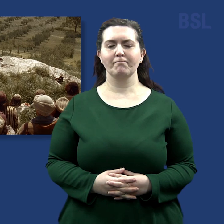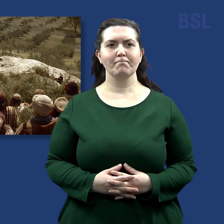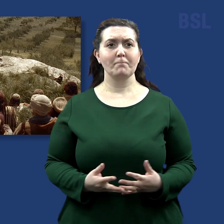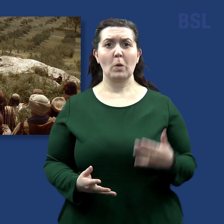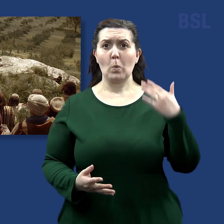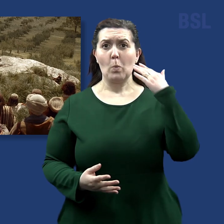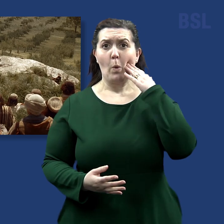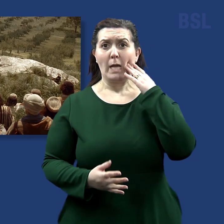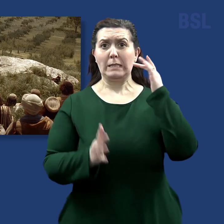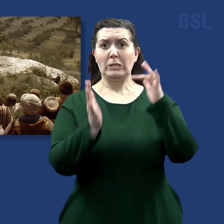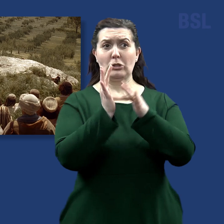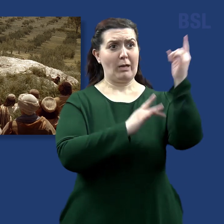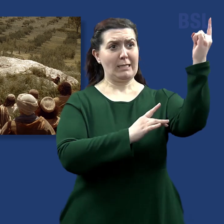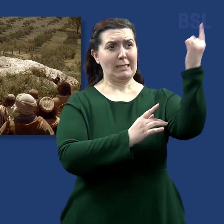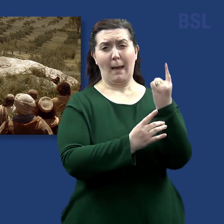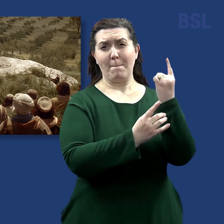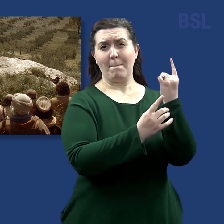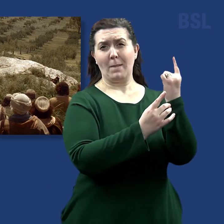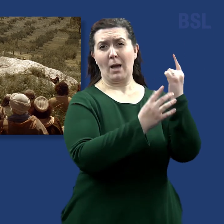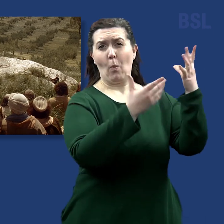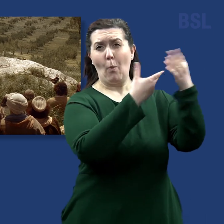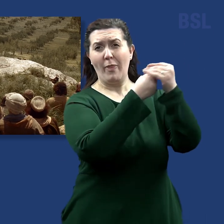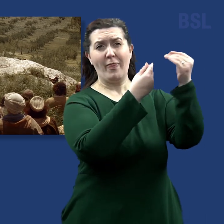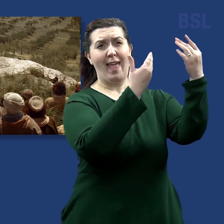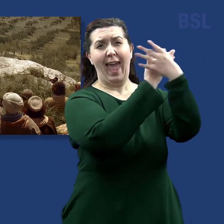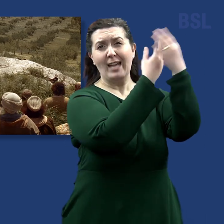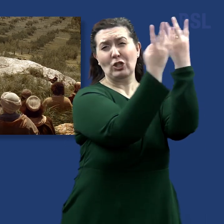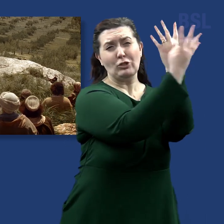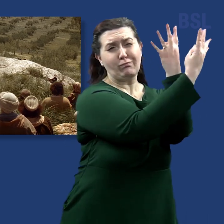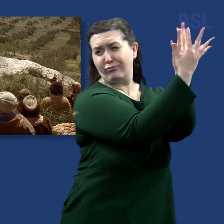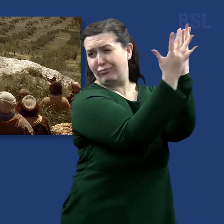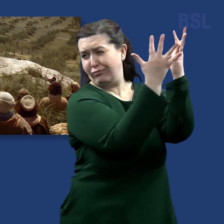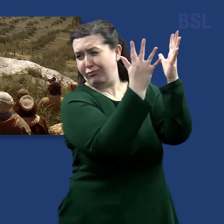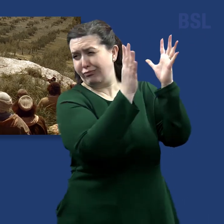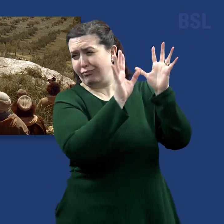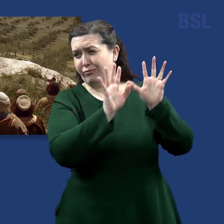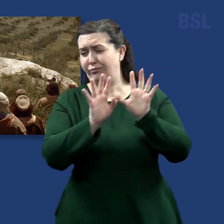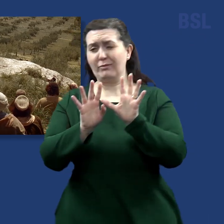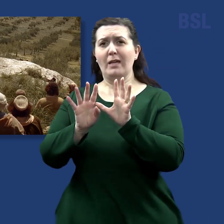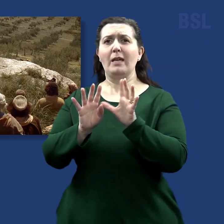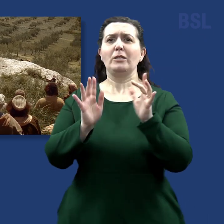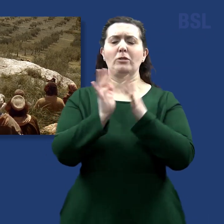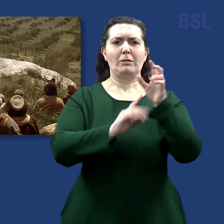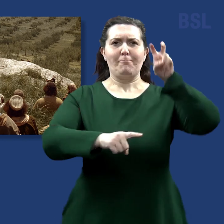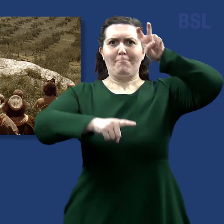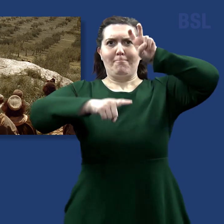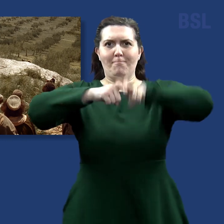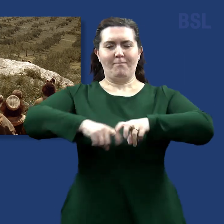When the Son of Man shall come in His glory, and all the holy angels with Him, then shall He sit upon the throne of His glory.